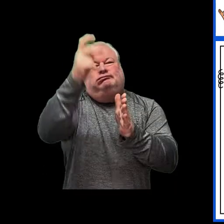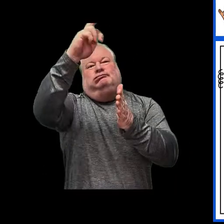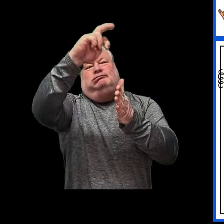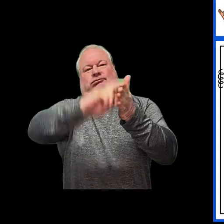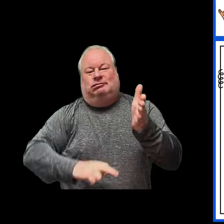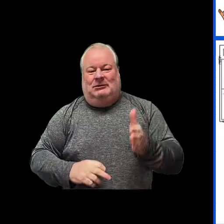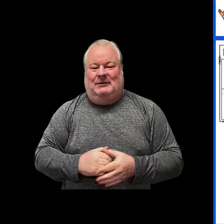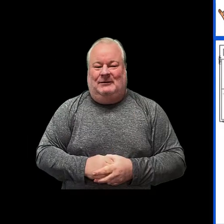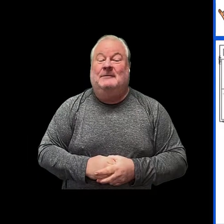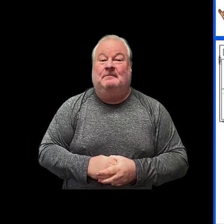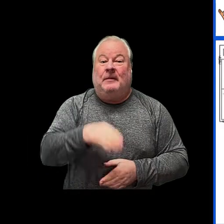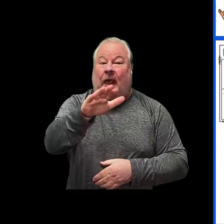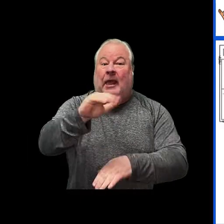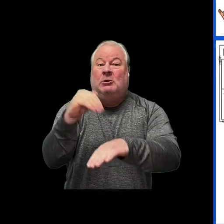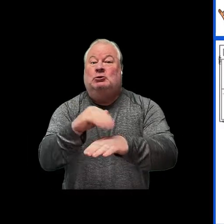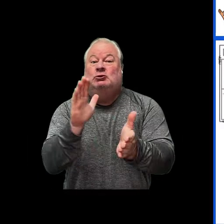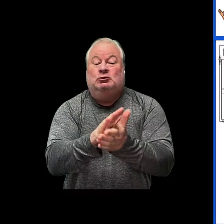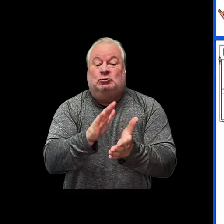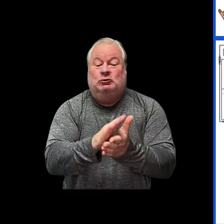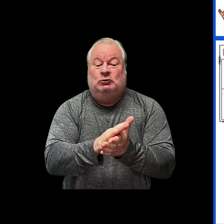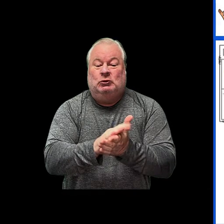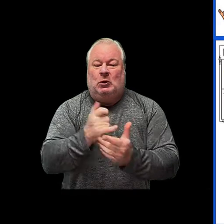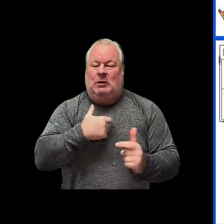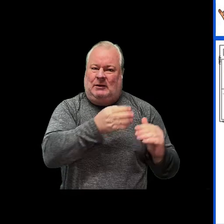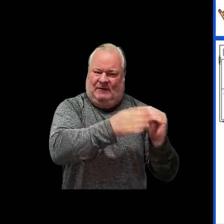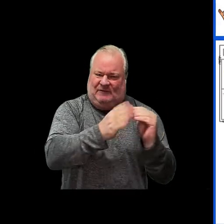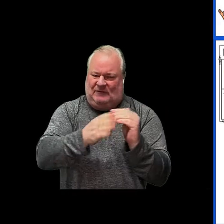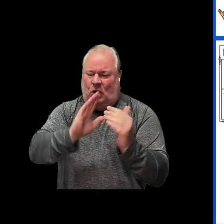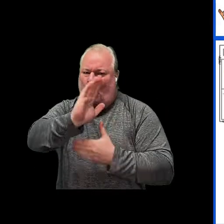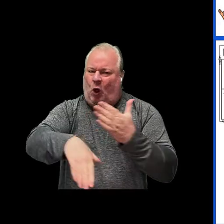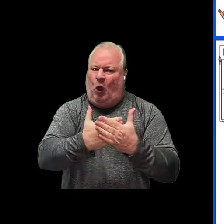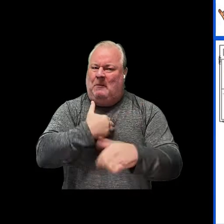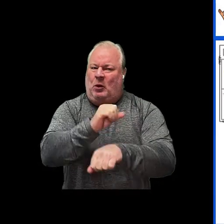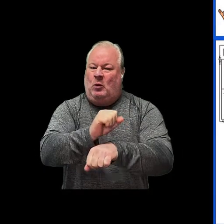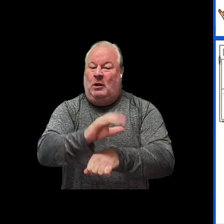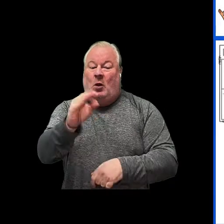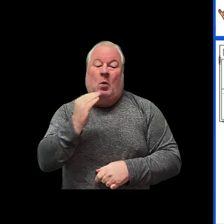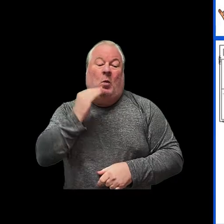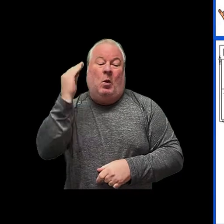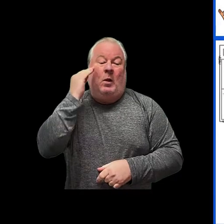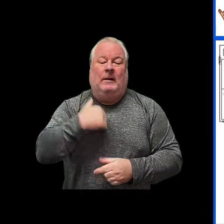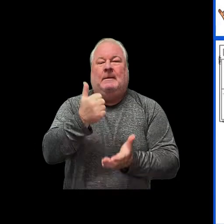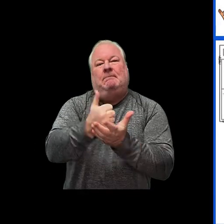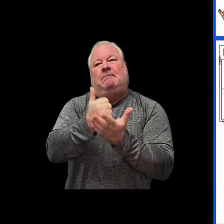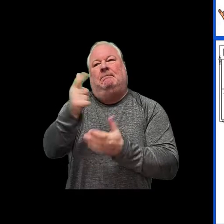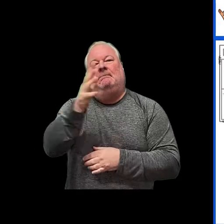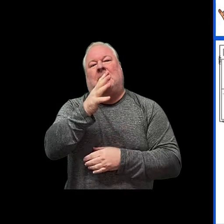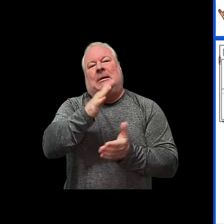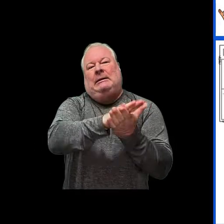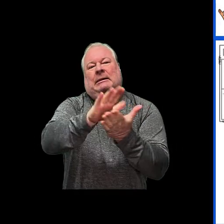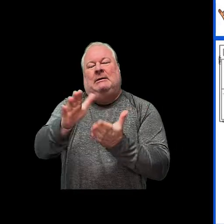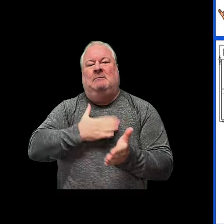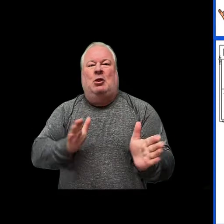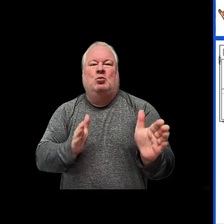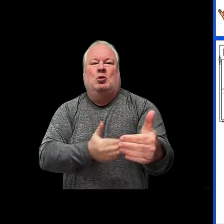at school finish all of my work at home help my mom clean